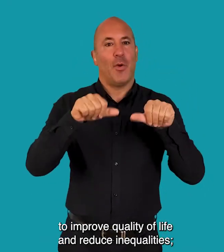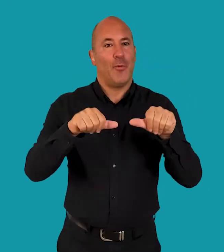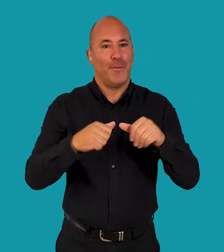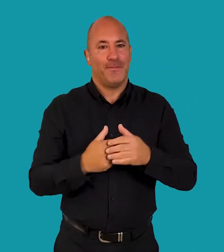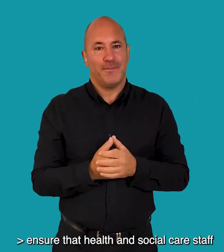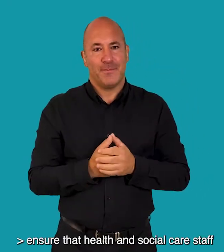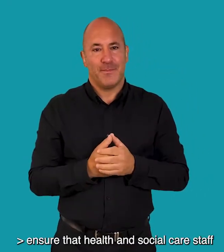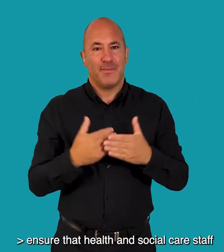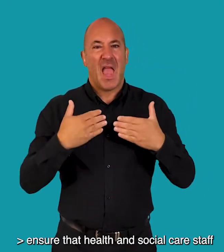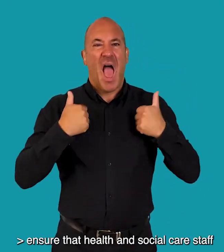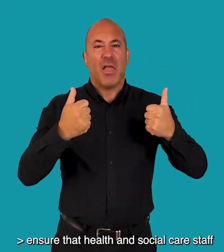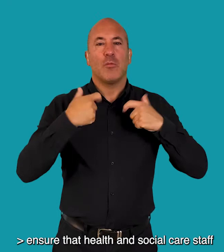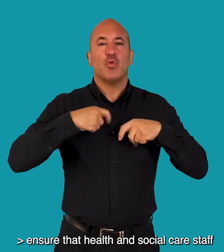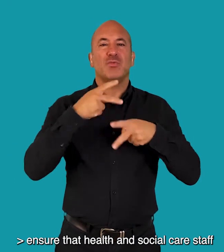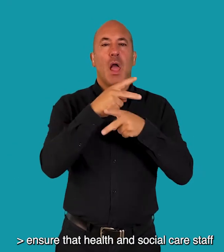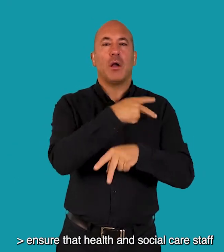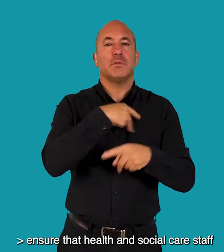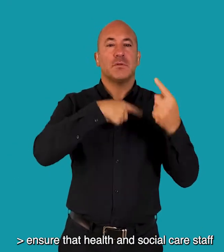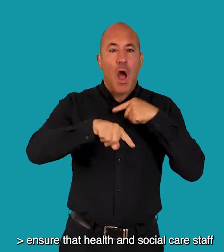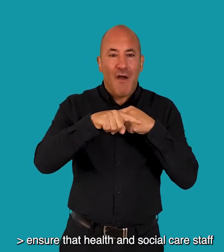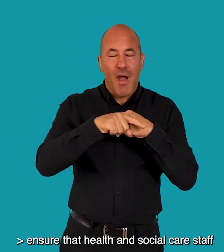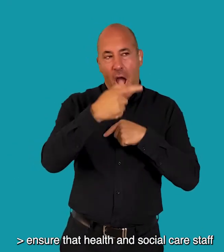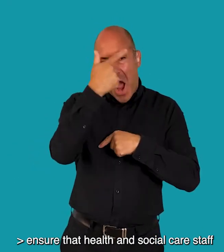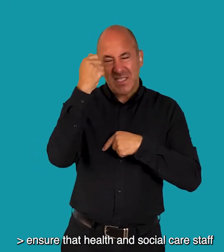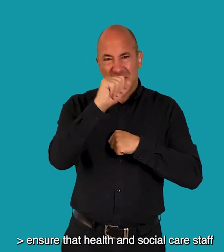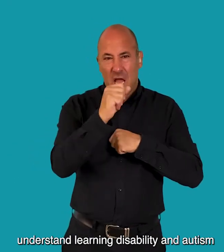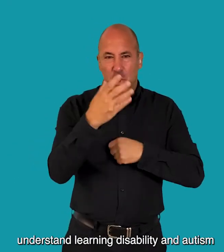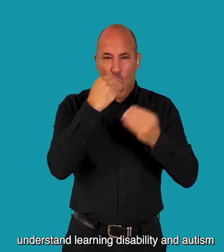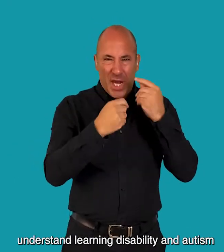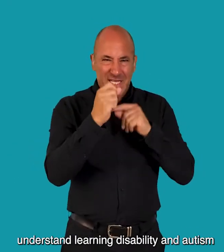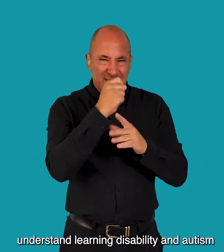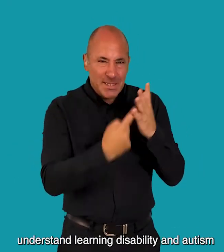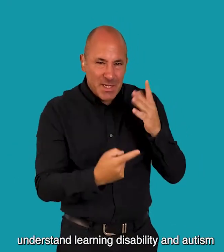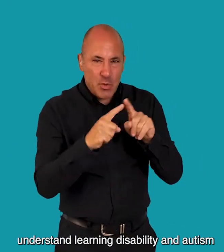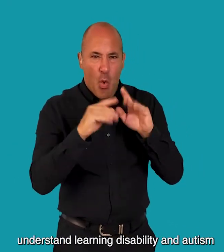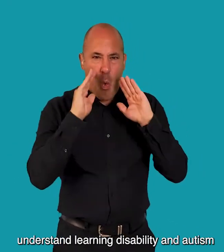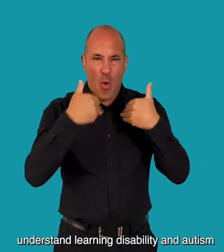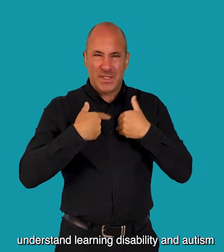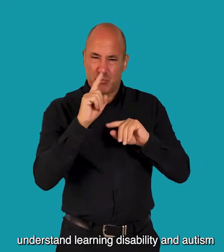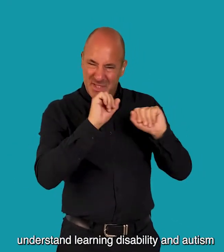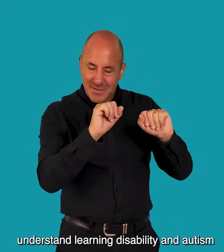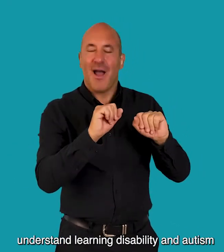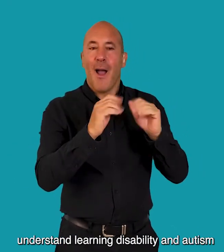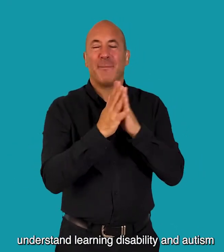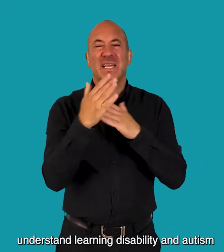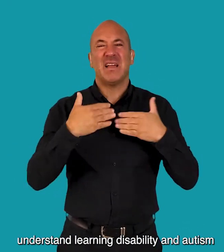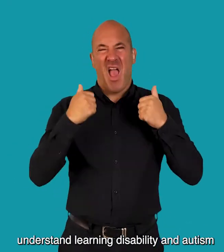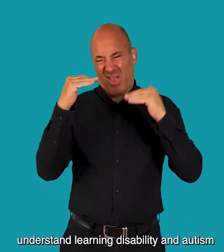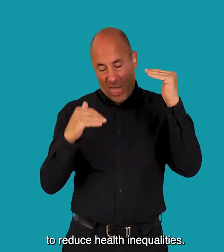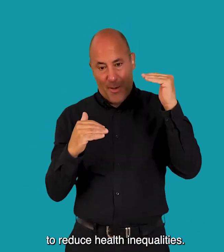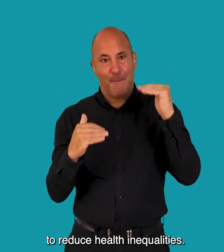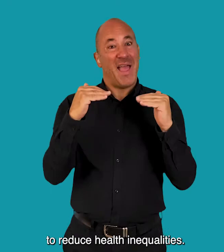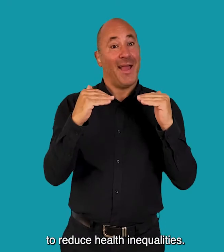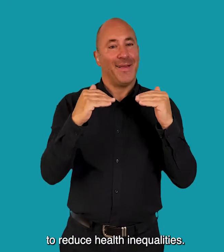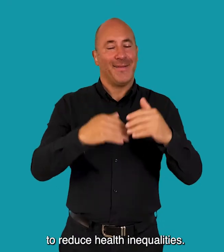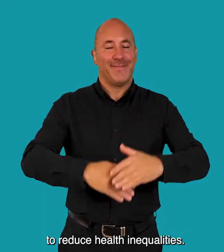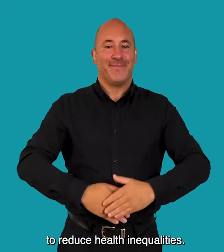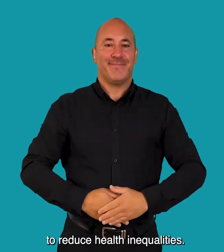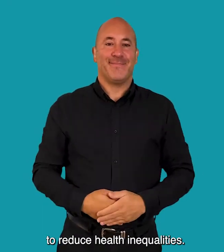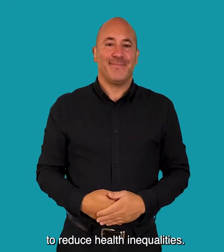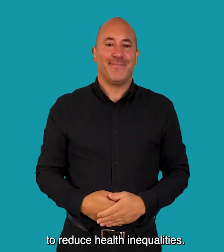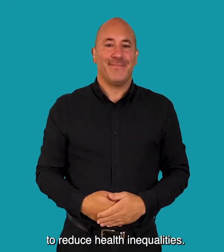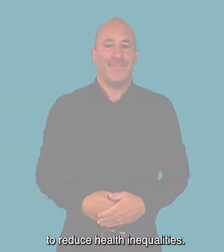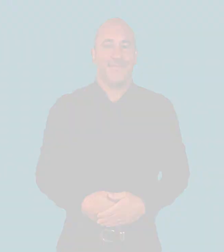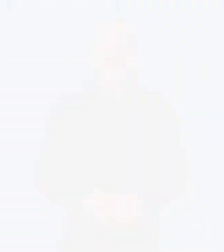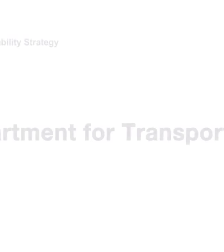Ensure that health and social care staff understand learning disability and autism to reduce health